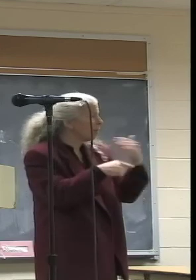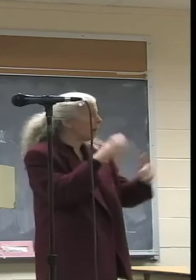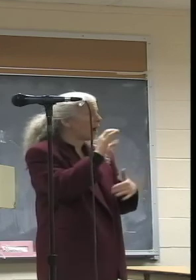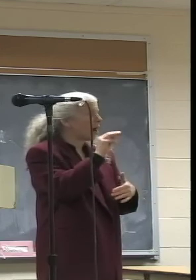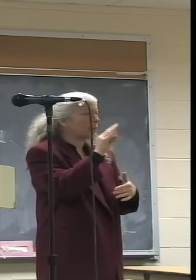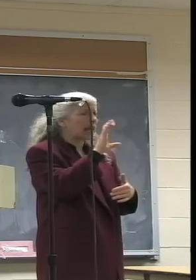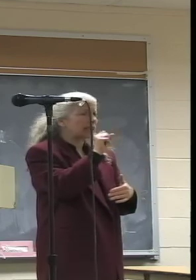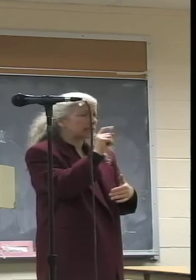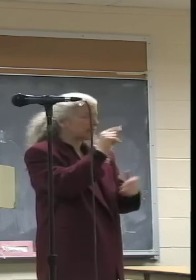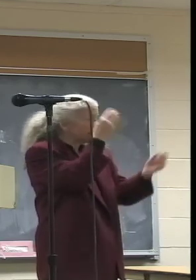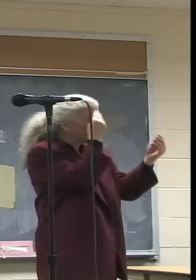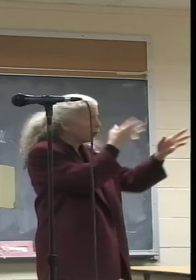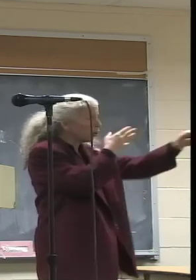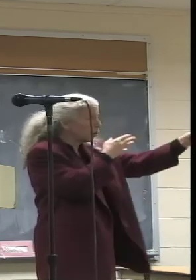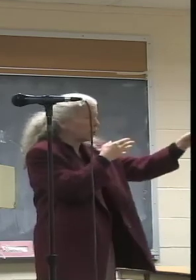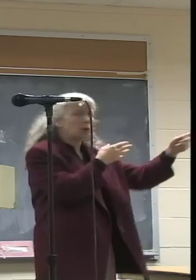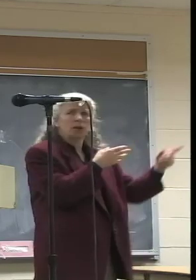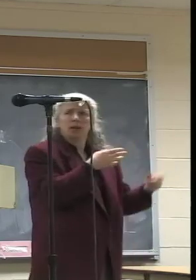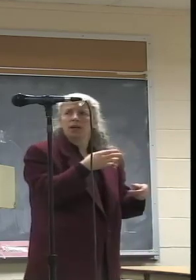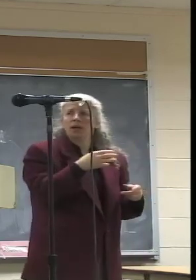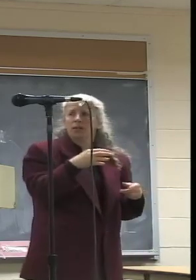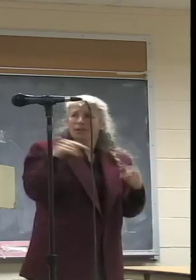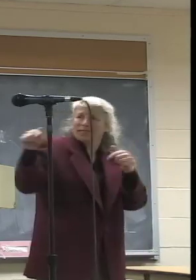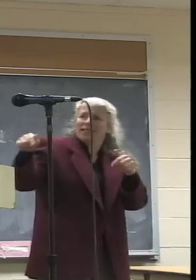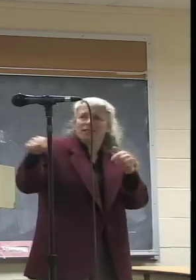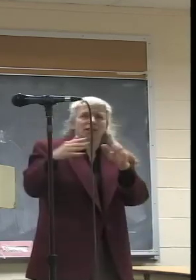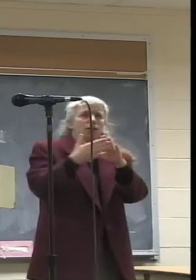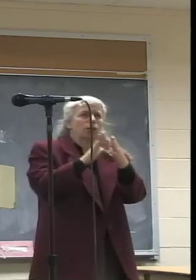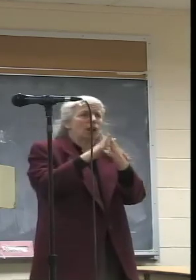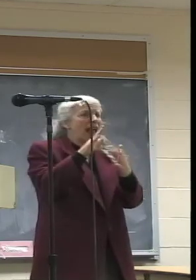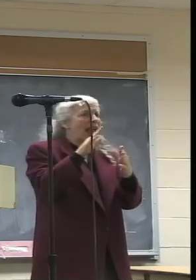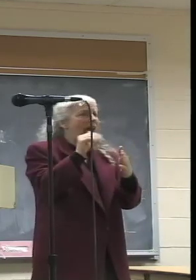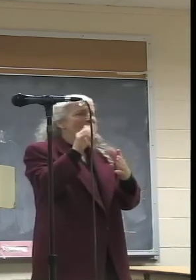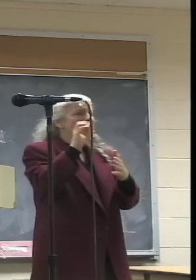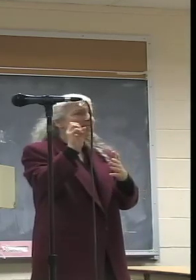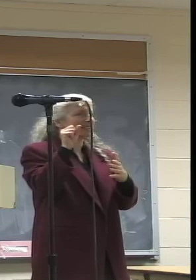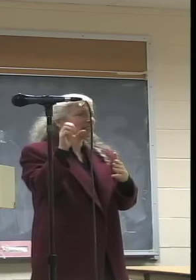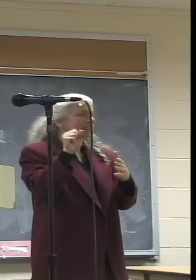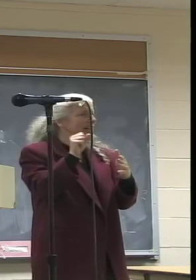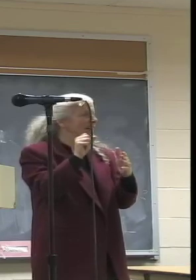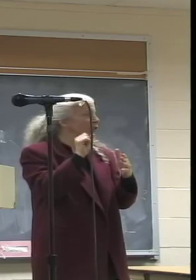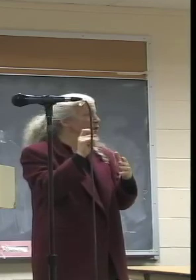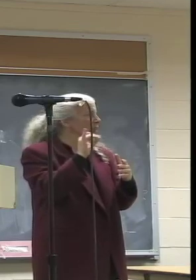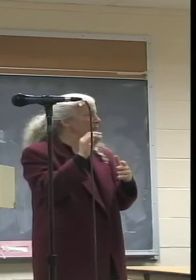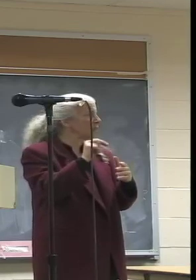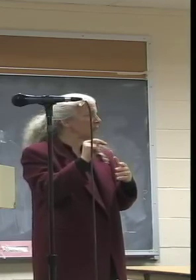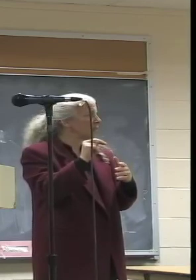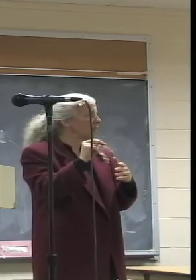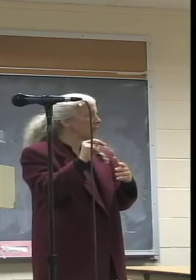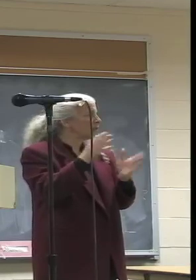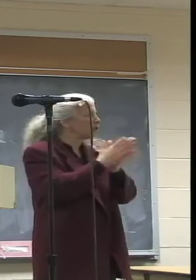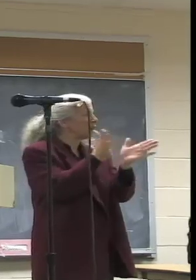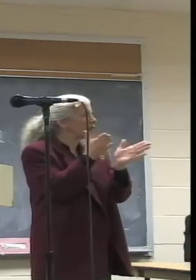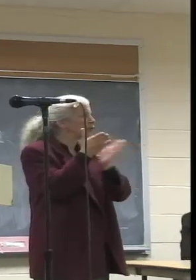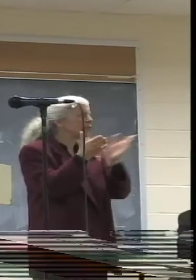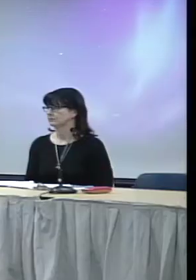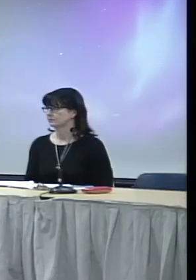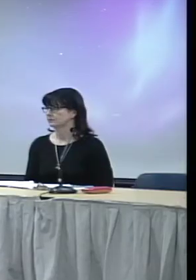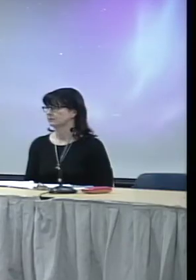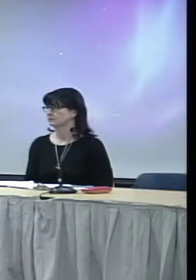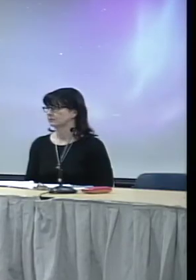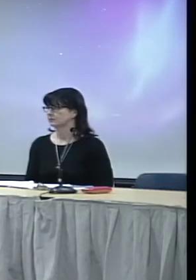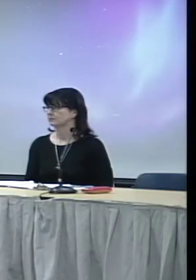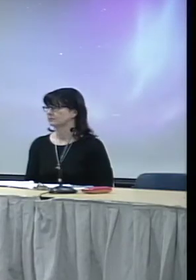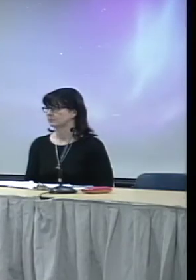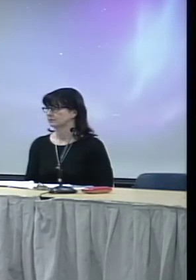you about it. Right. Because this is about the community access station. But as far as general service, I think you might hear something else. Well, just about community